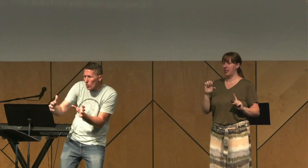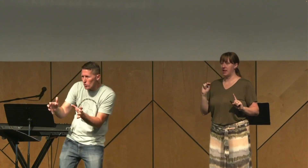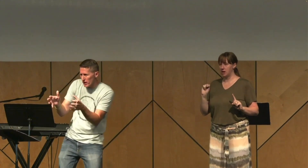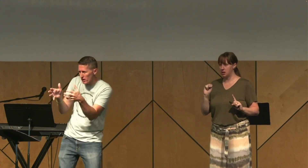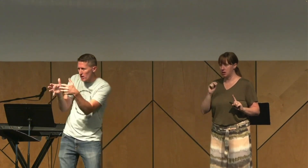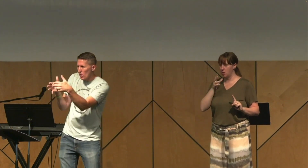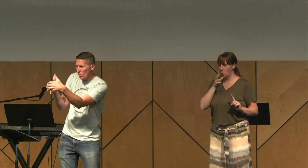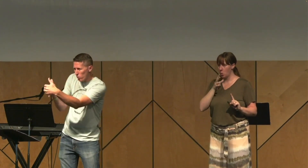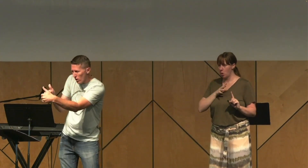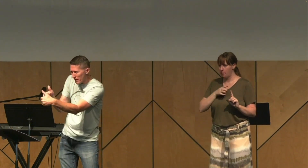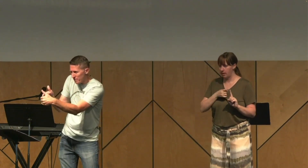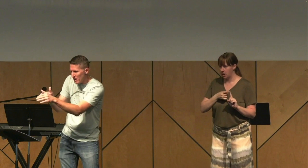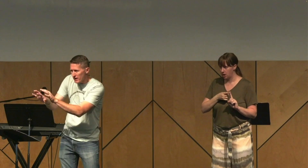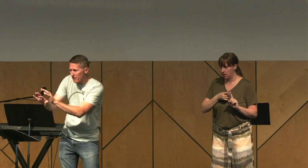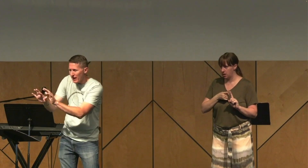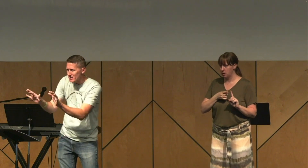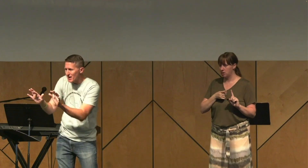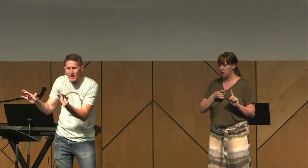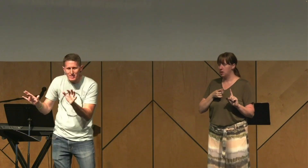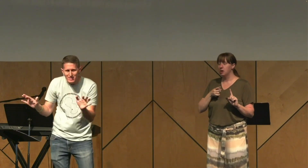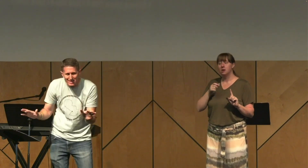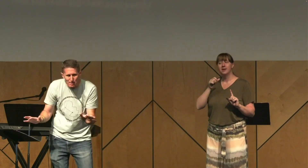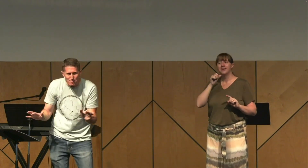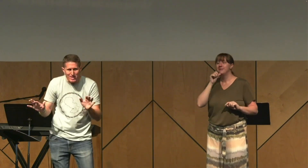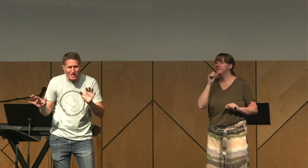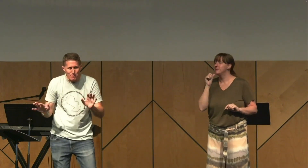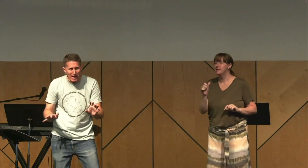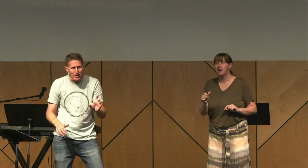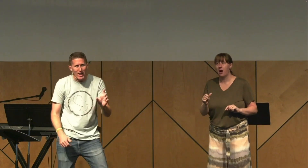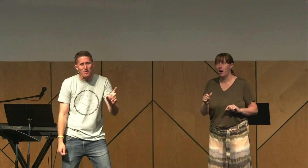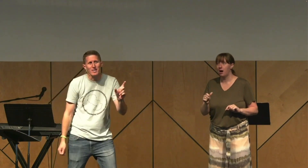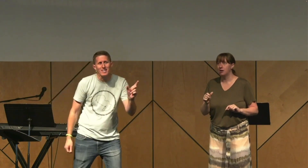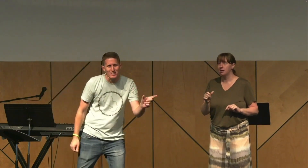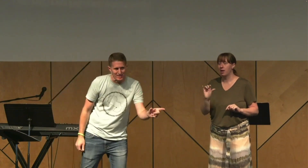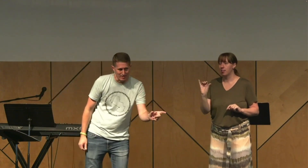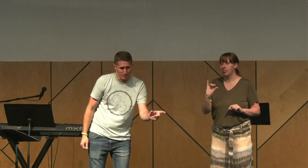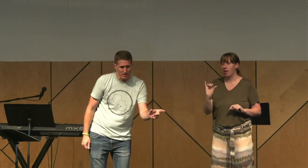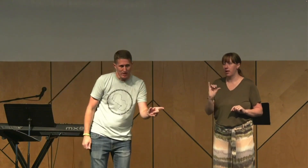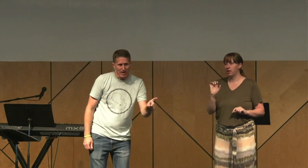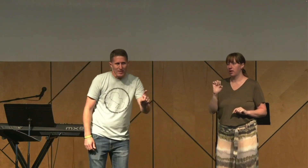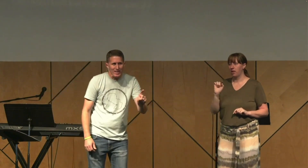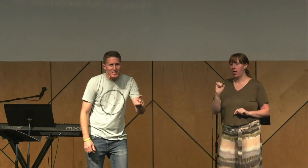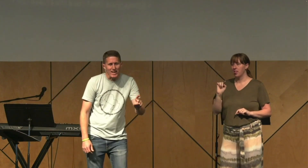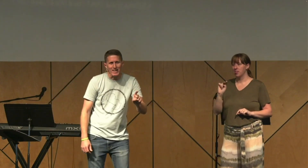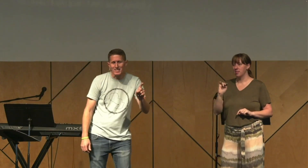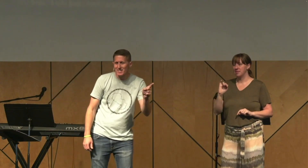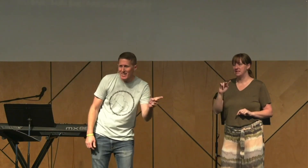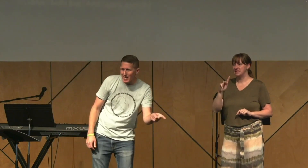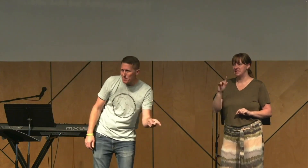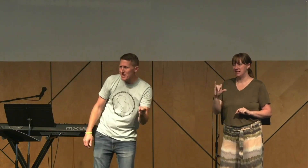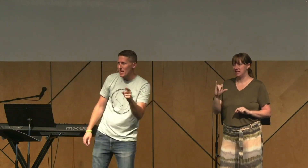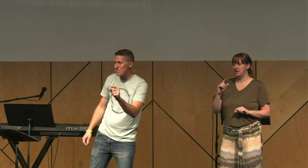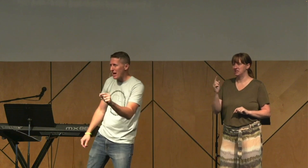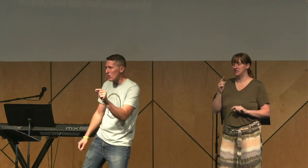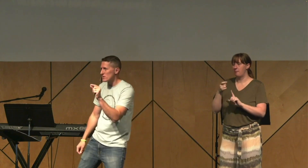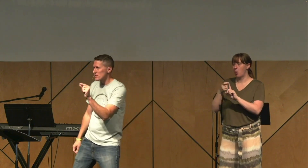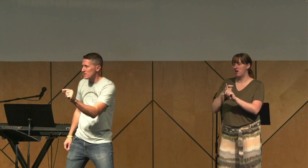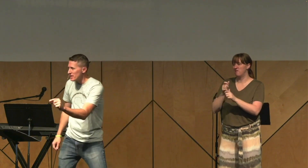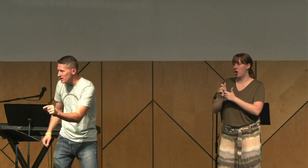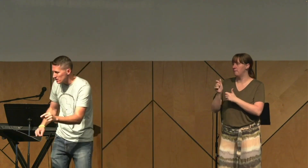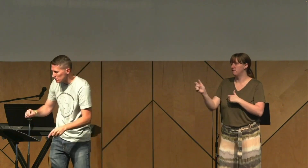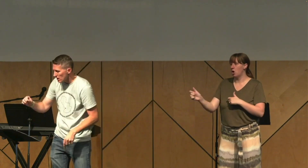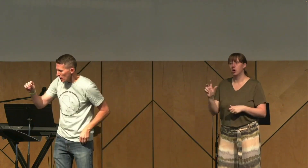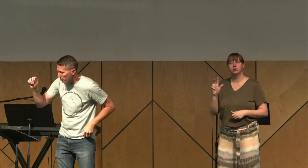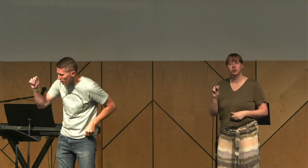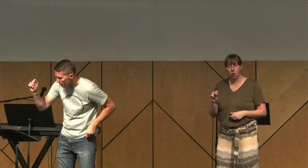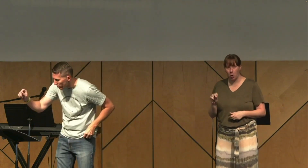a foreign woman. Now, that is not a statement about ethnicity. That is a statement about